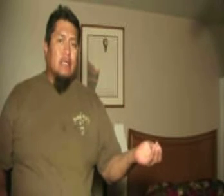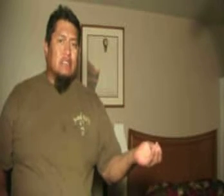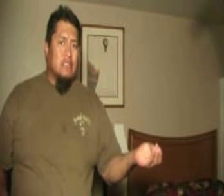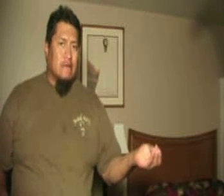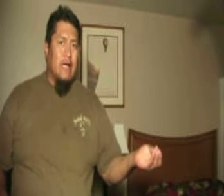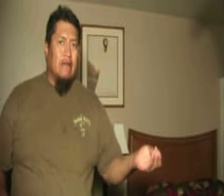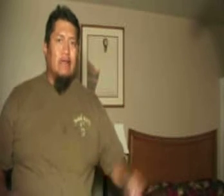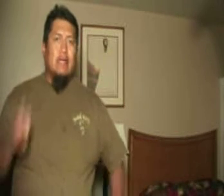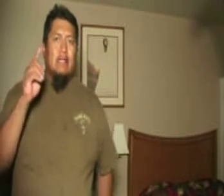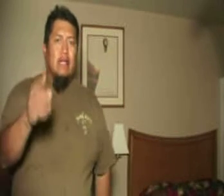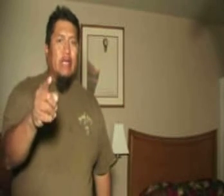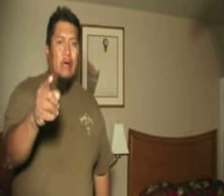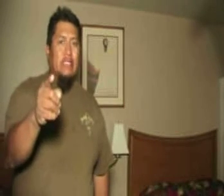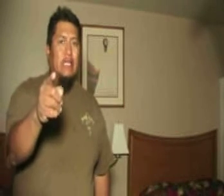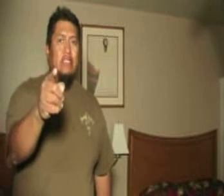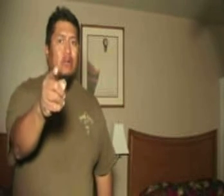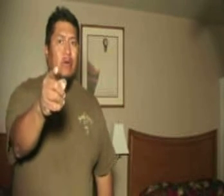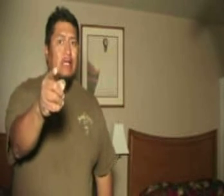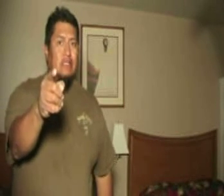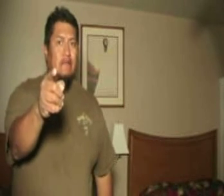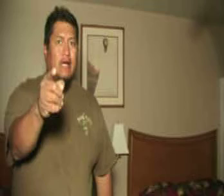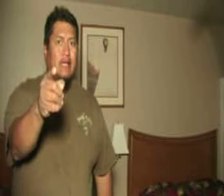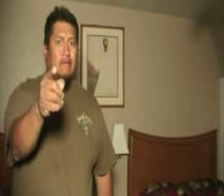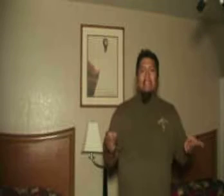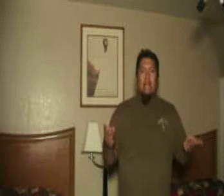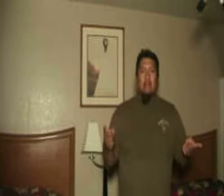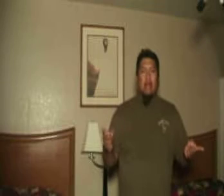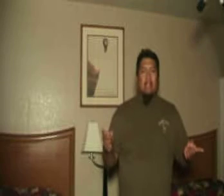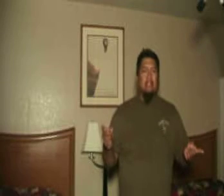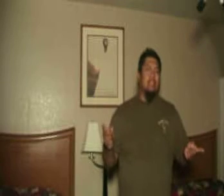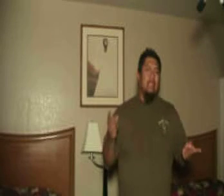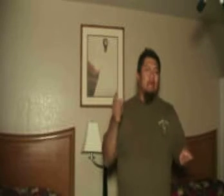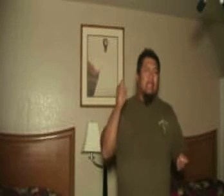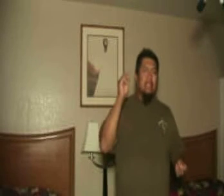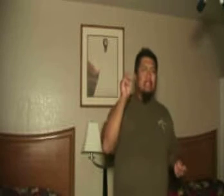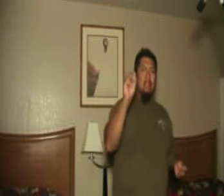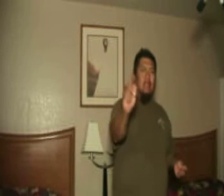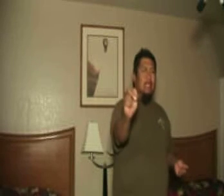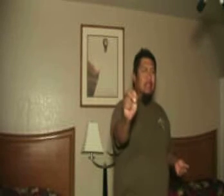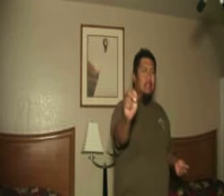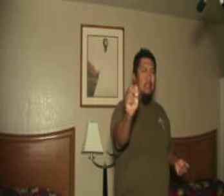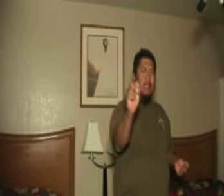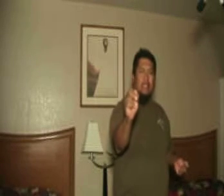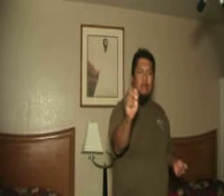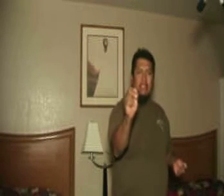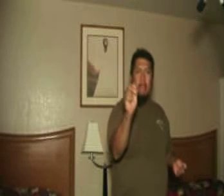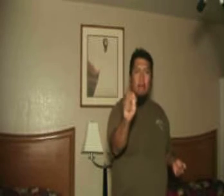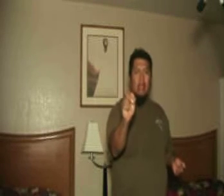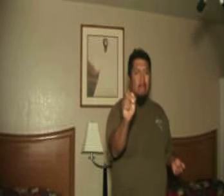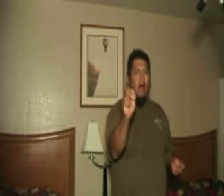Dawson to survive not a big question is who will survive this epic battle is to take place in the next preceding month of